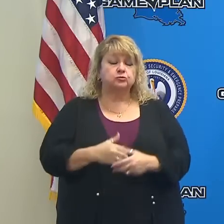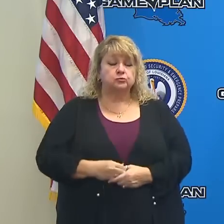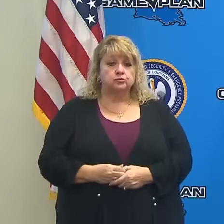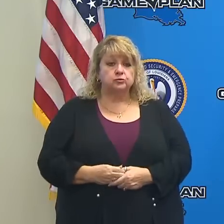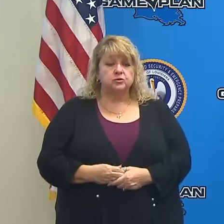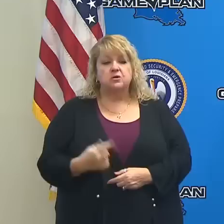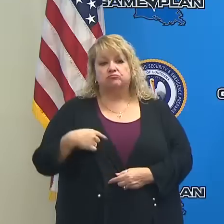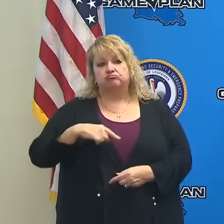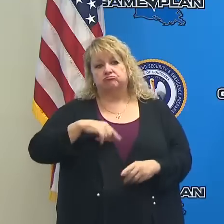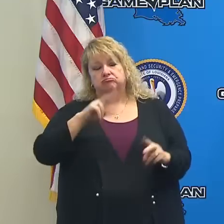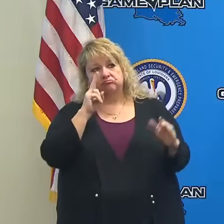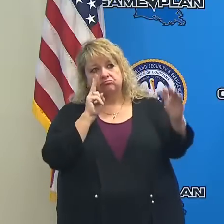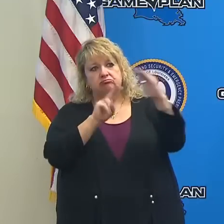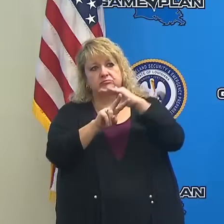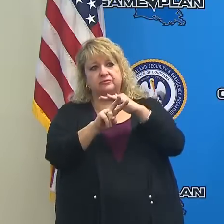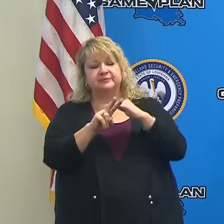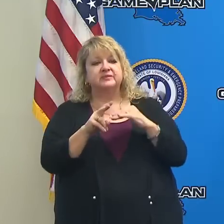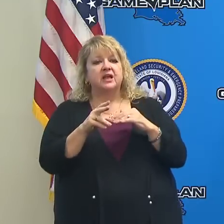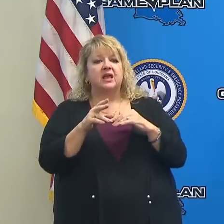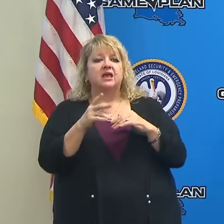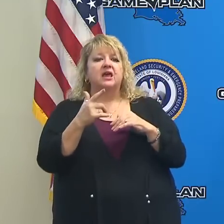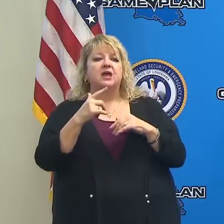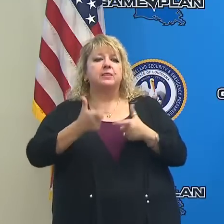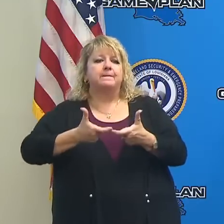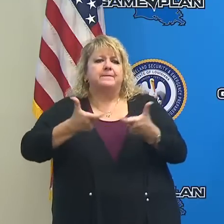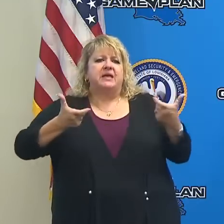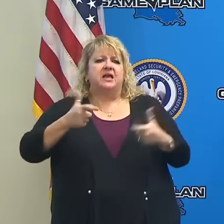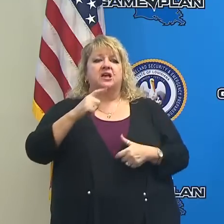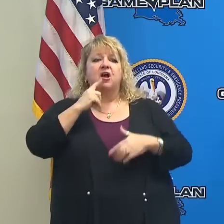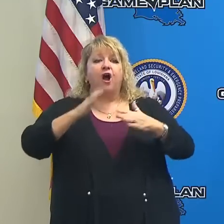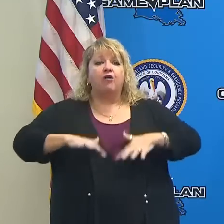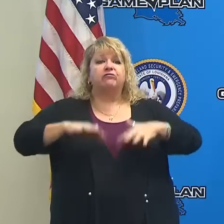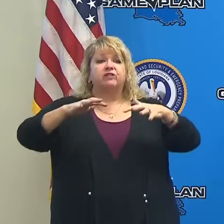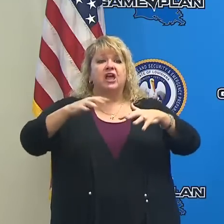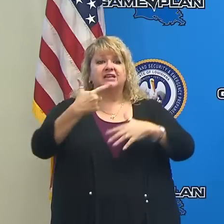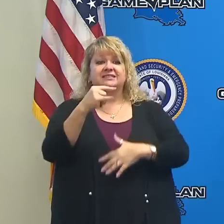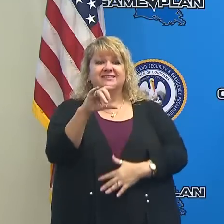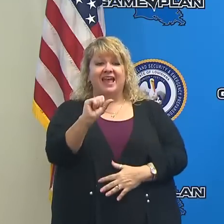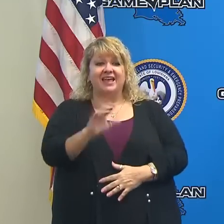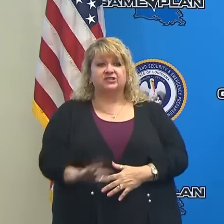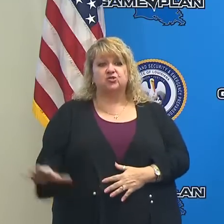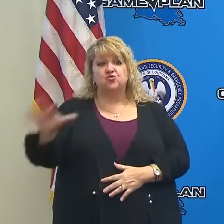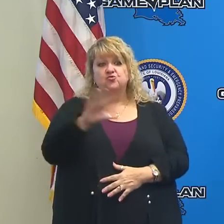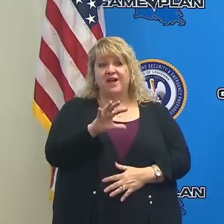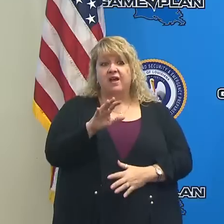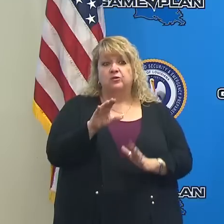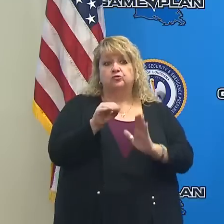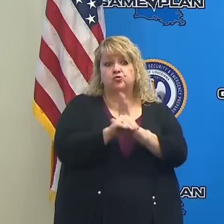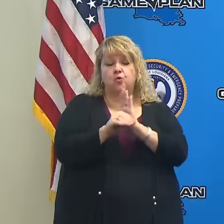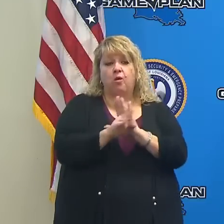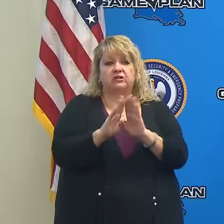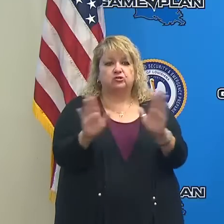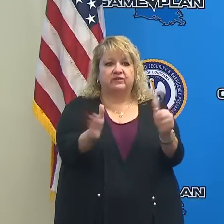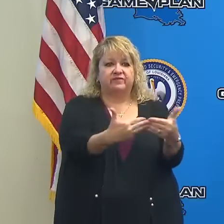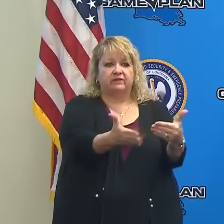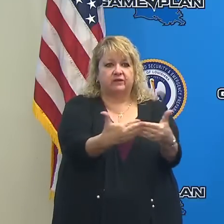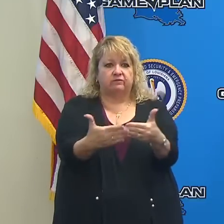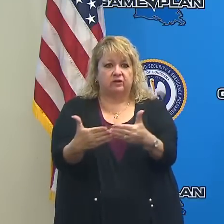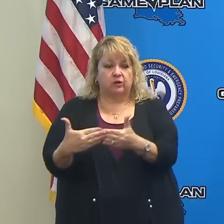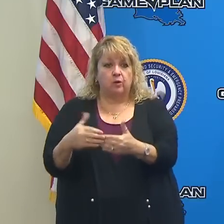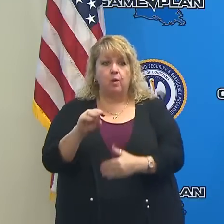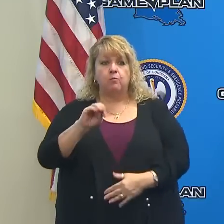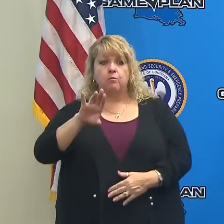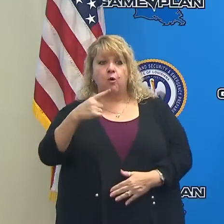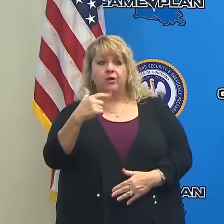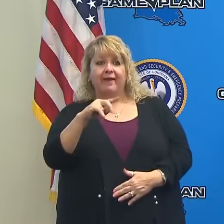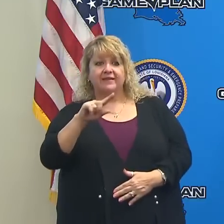We are anticipating the full closure of major floodgates in the hurricane risk reduction system around the greater New Orleans area, the Morganza